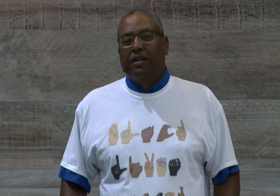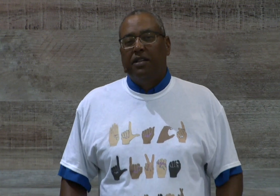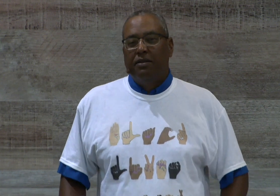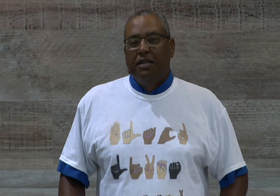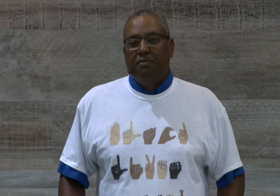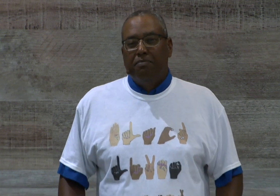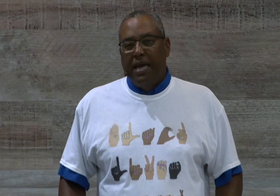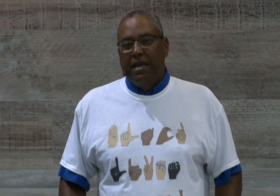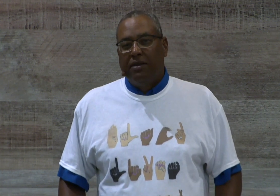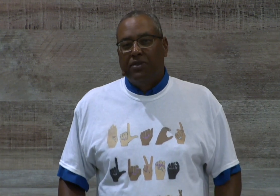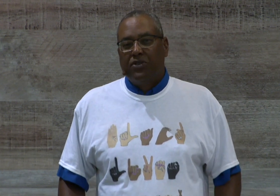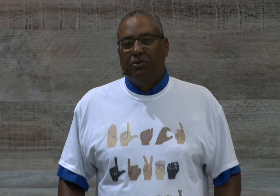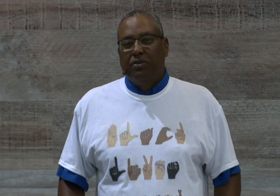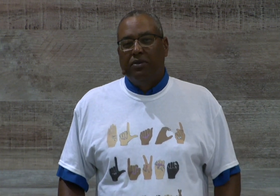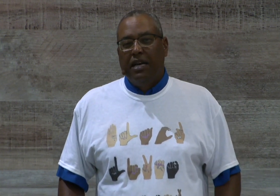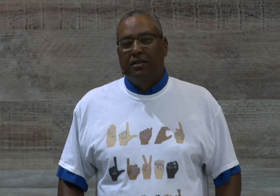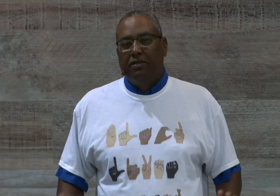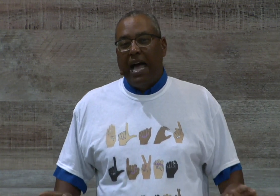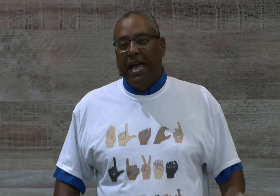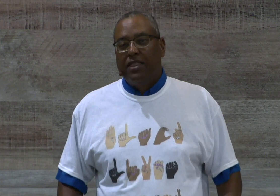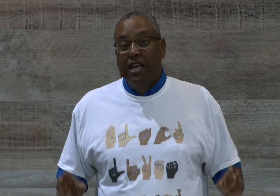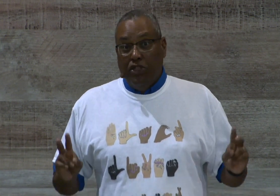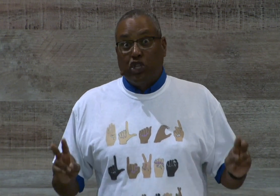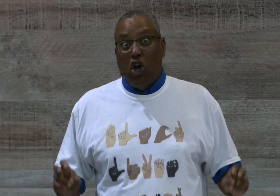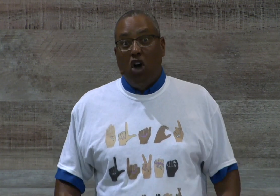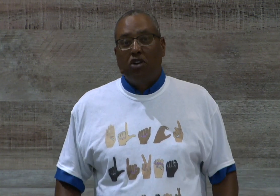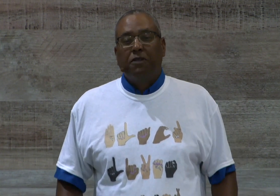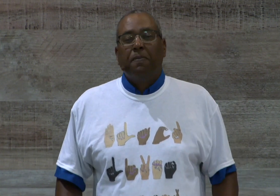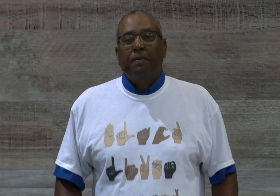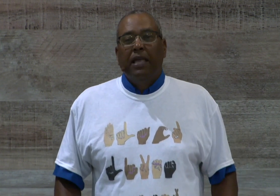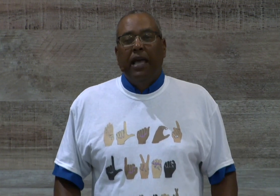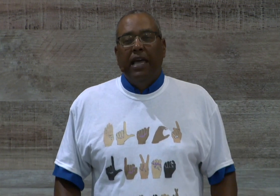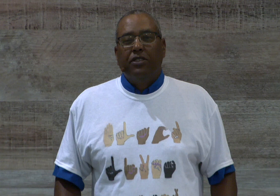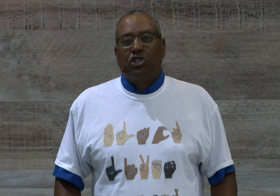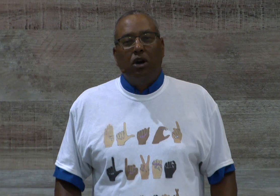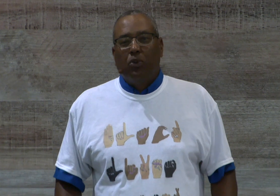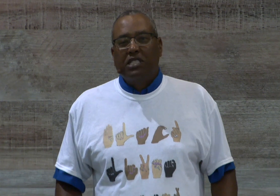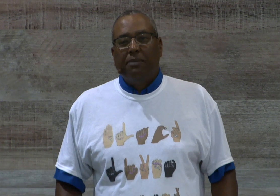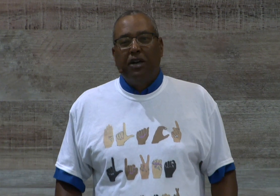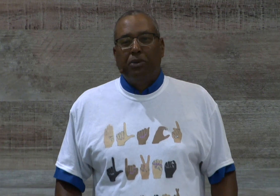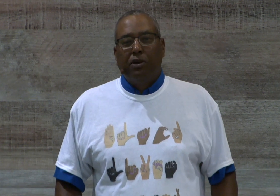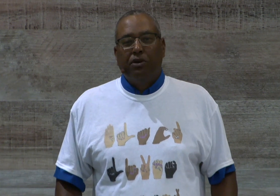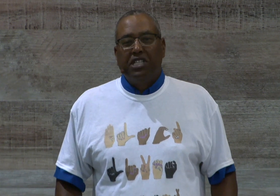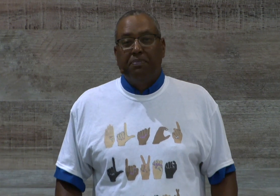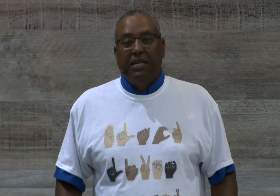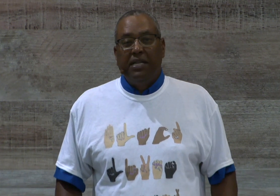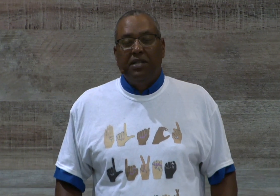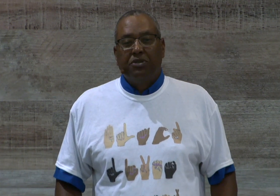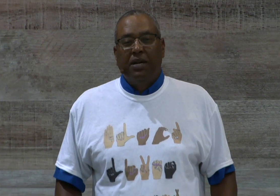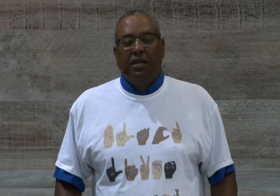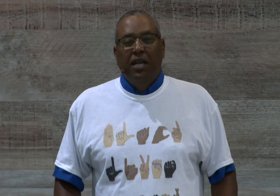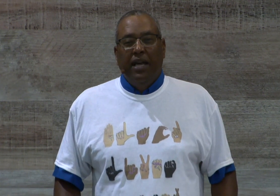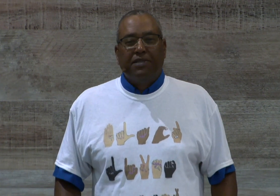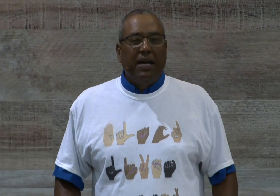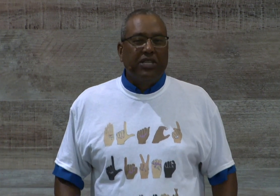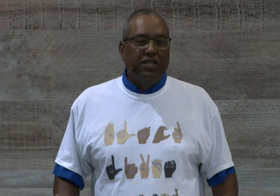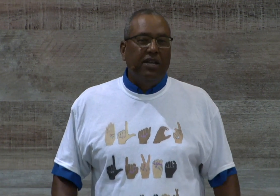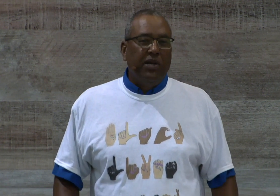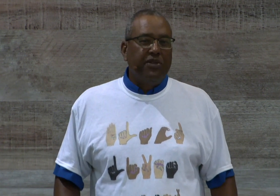males, I know that I had the talk, and the talk wasn't about the birds and the bees, but as my son, when he was a